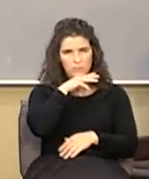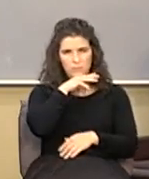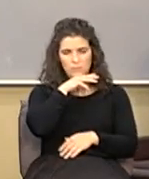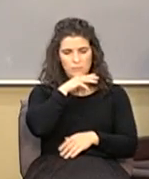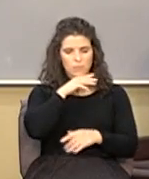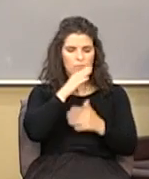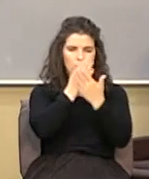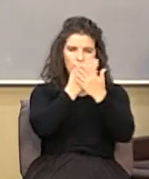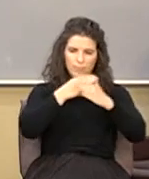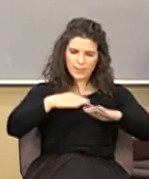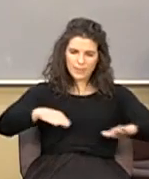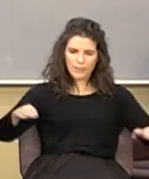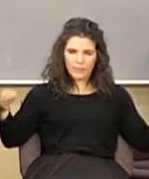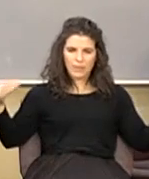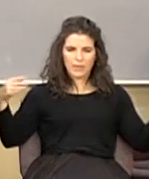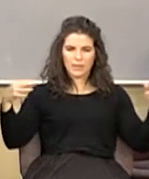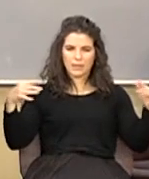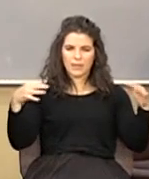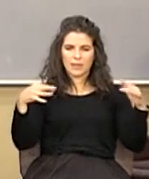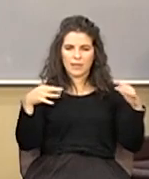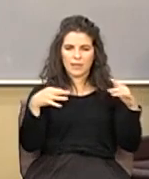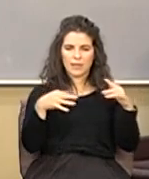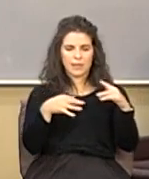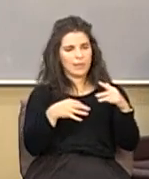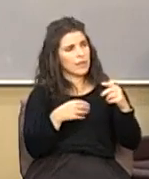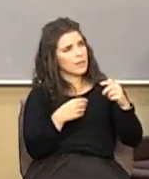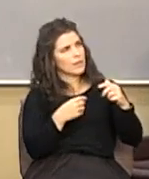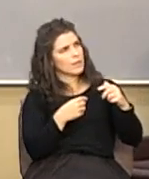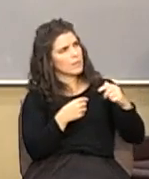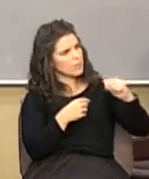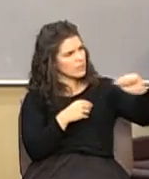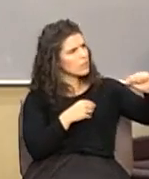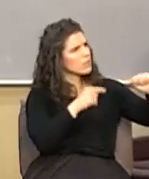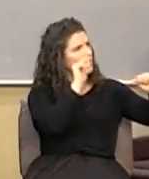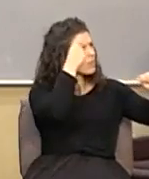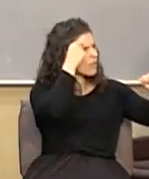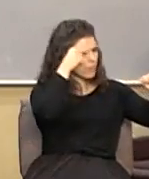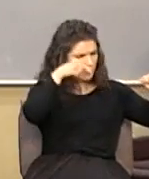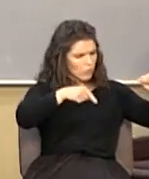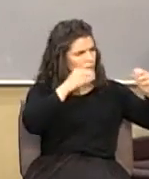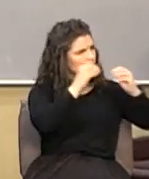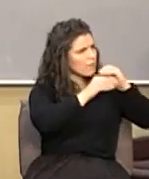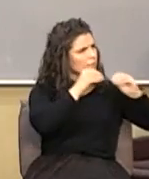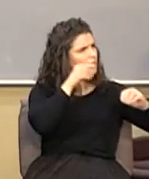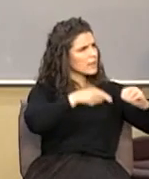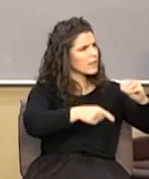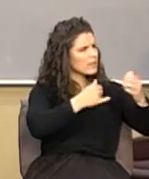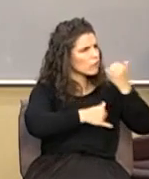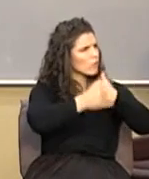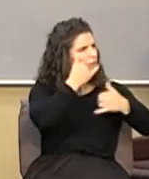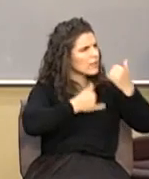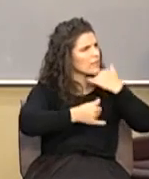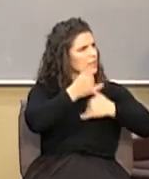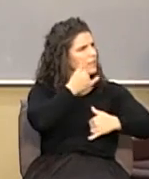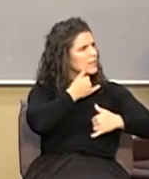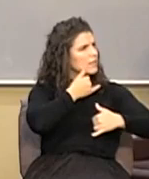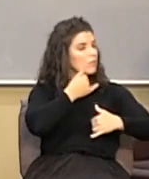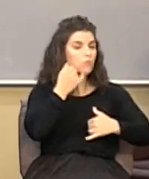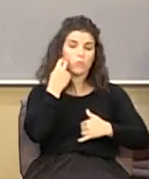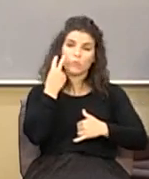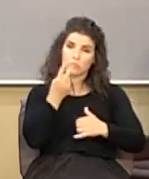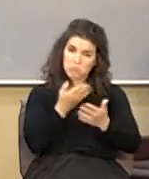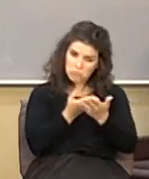peacefully assemble and to petition the government for redress of grievances. You see, it's